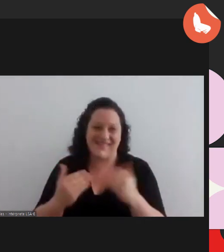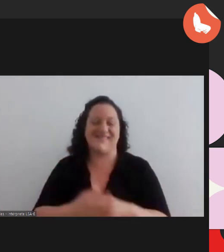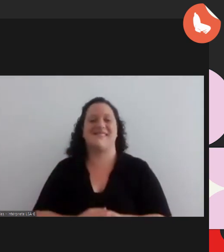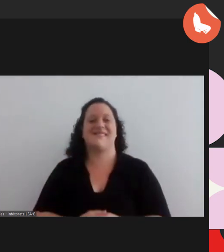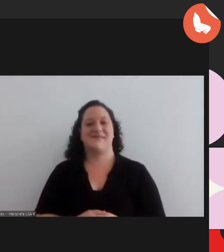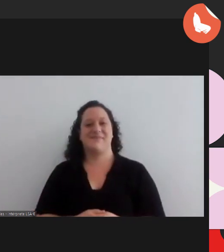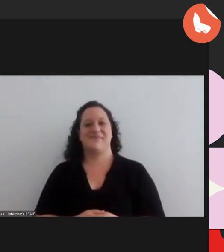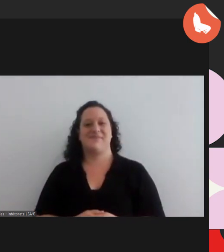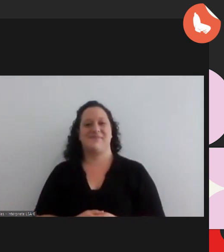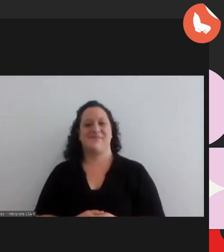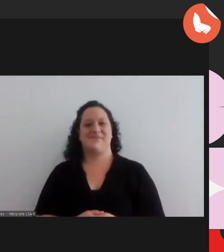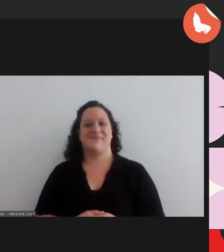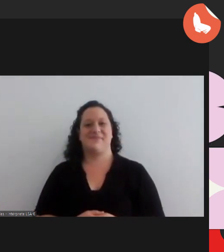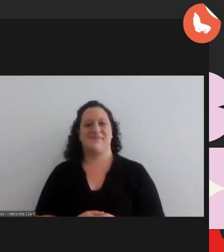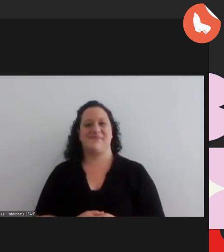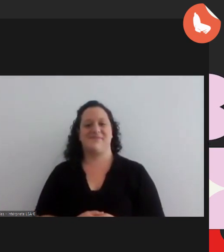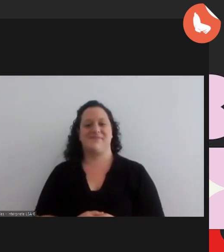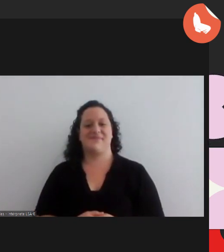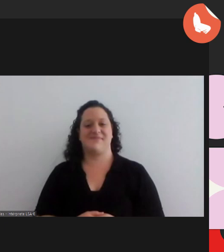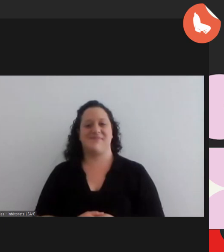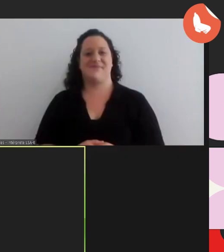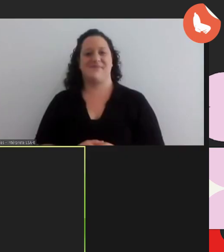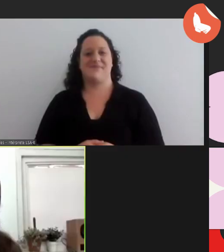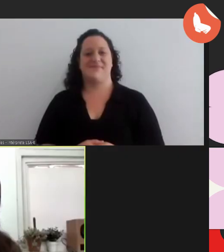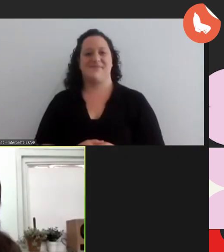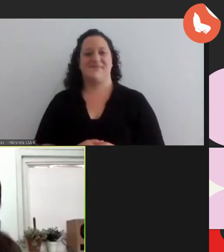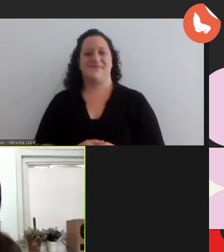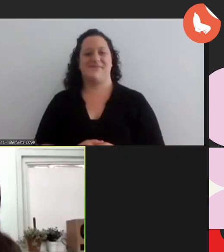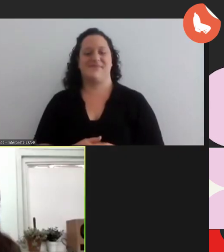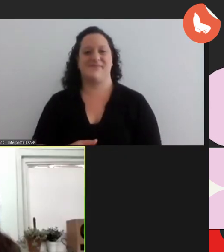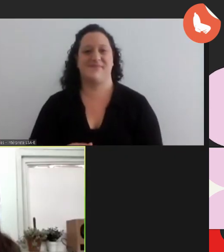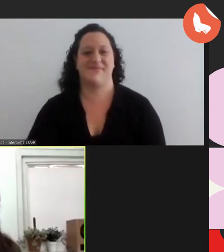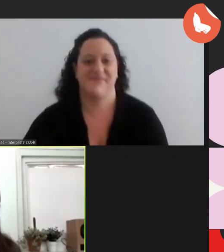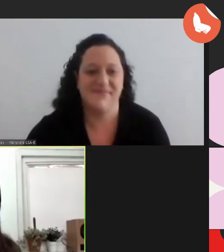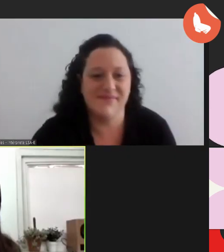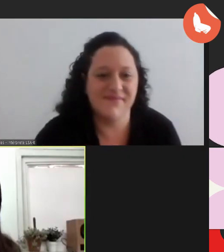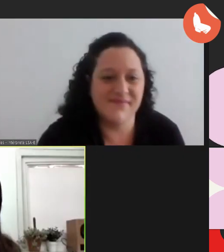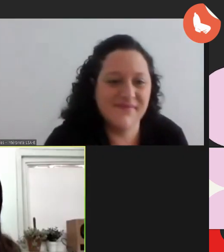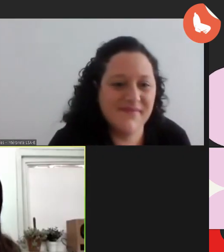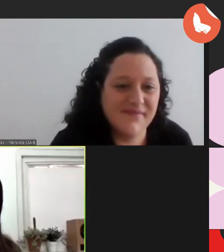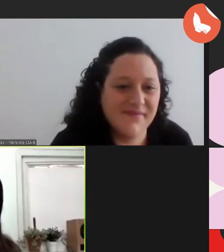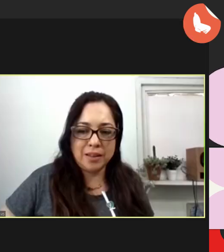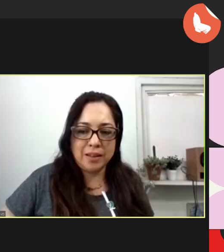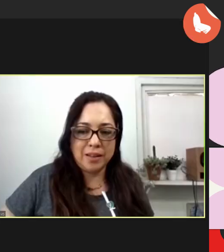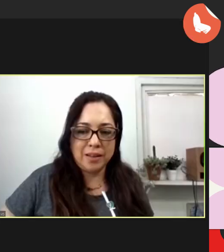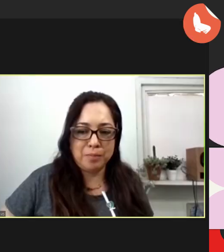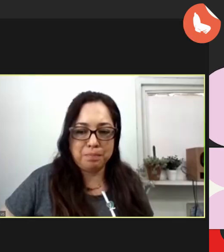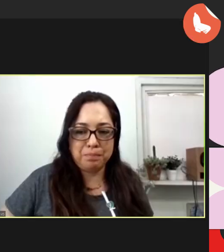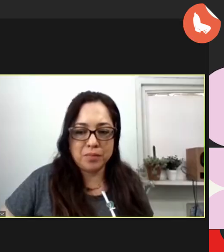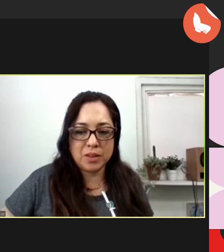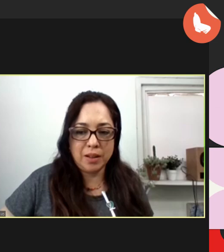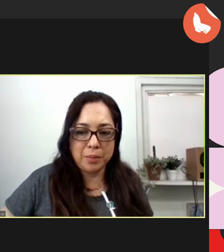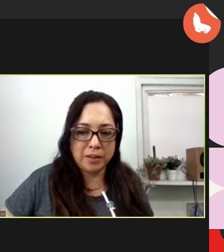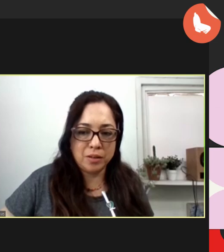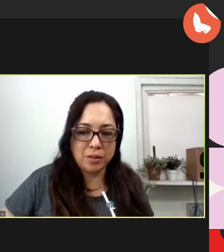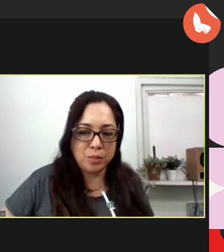well thank you very much flor there are so many